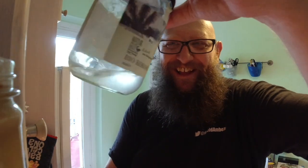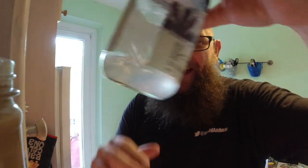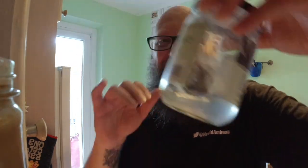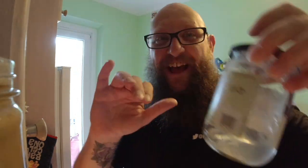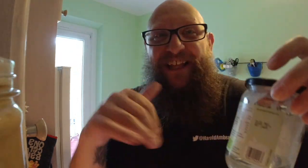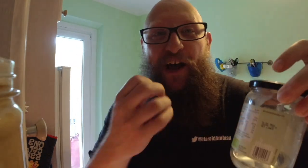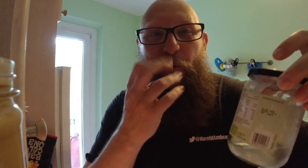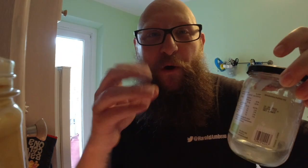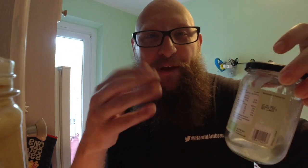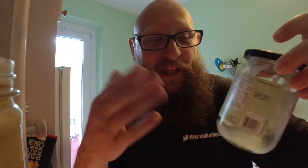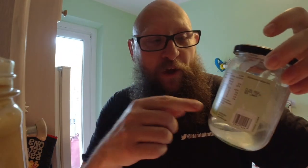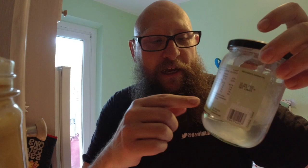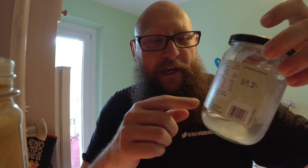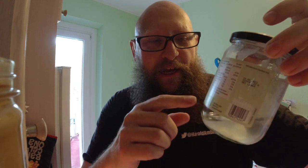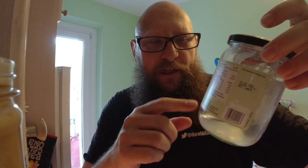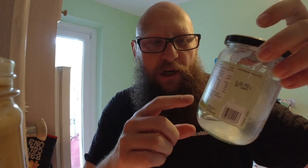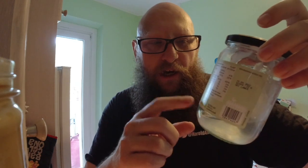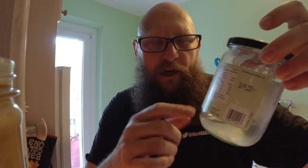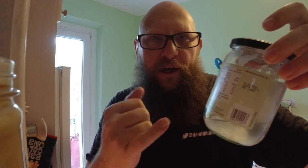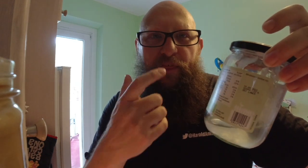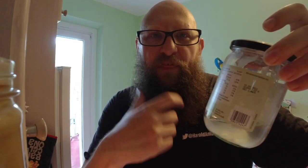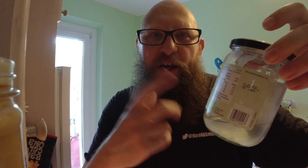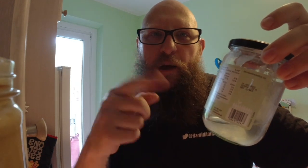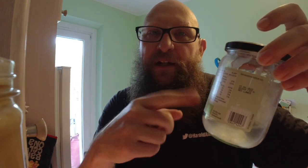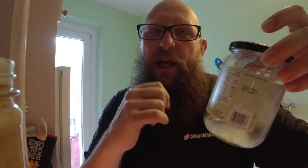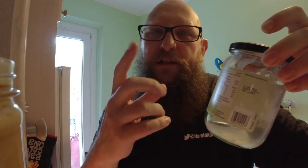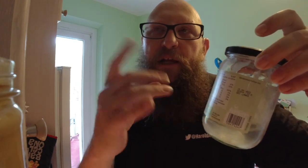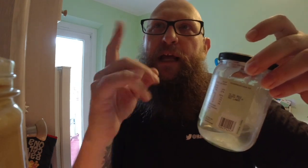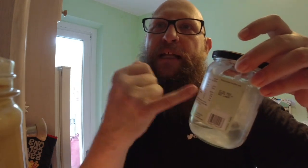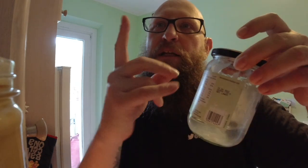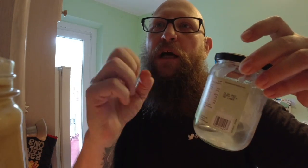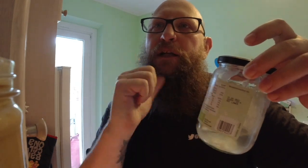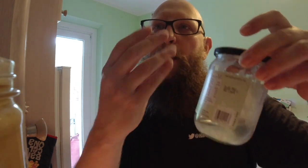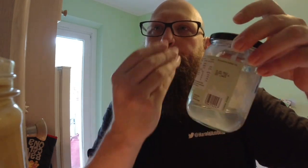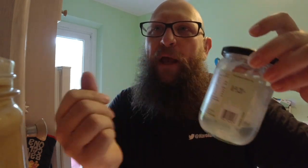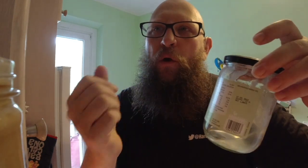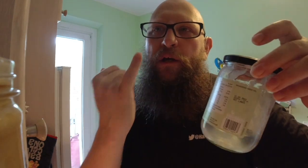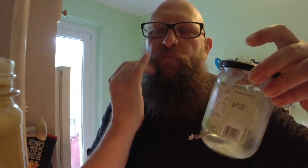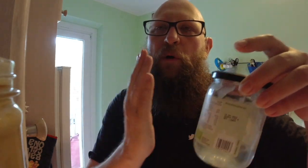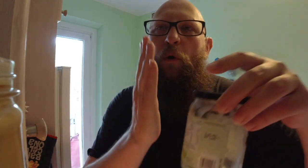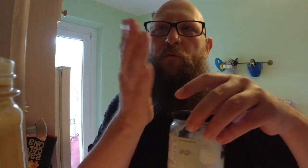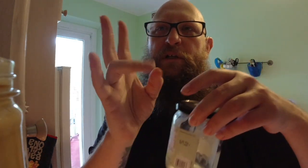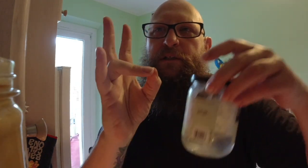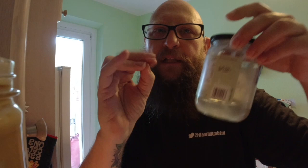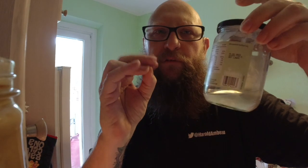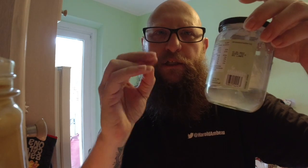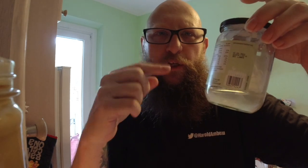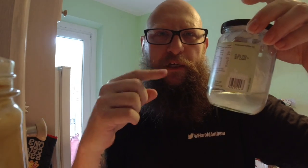That's how warm it is. It does not melt if it's over 70 degrees.